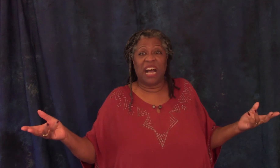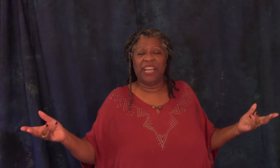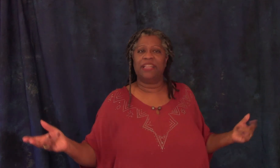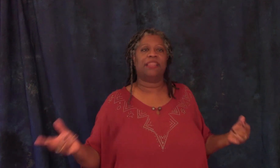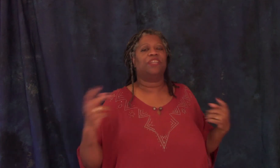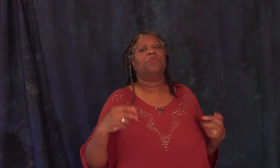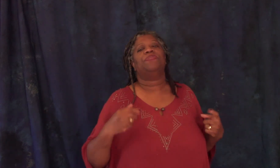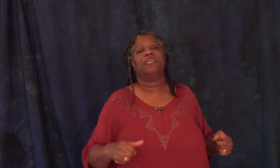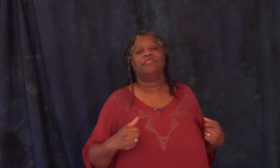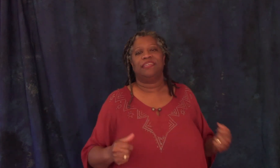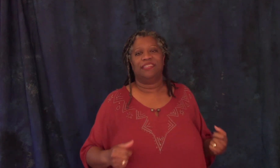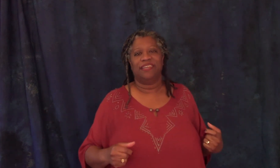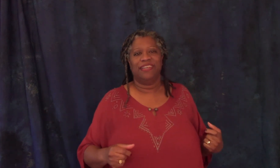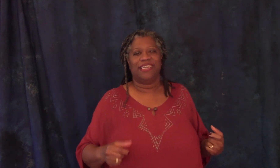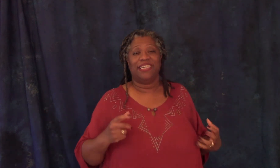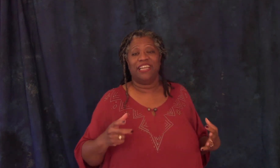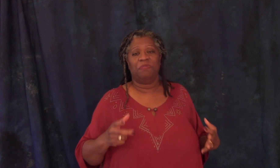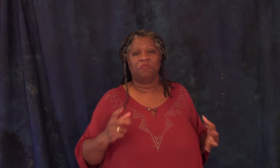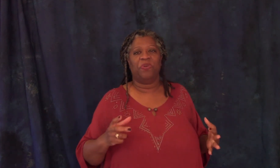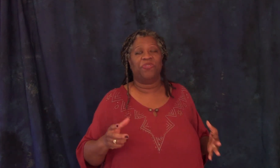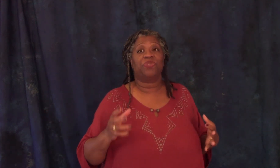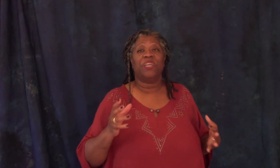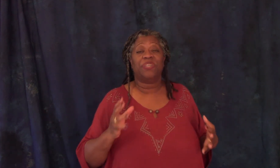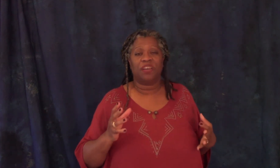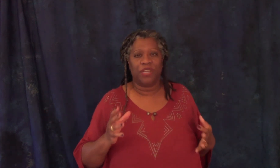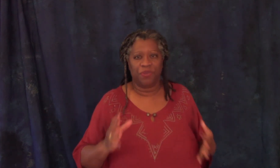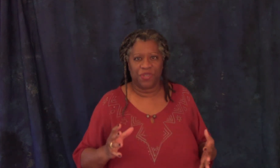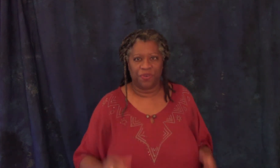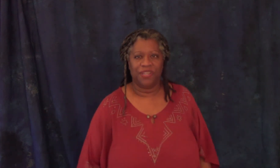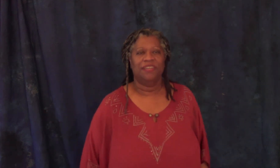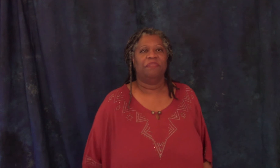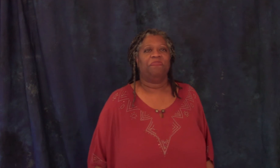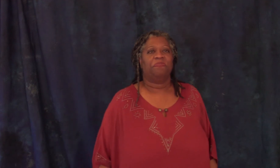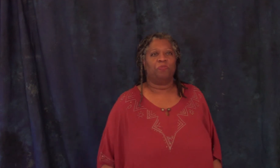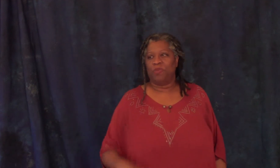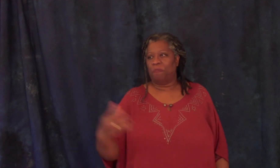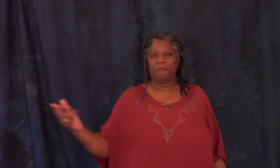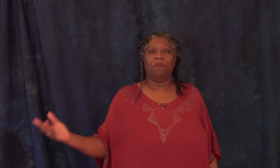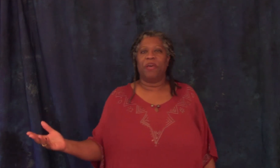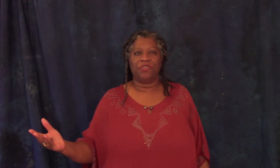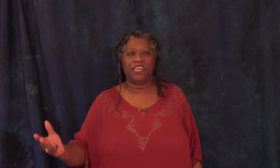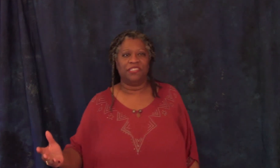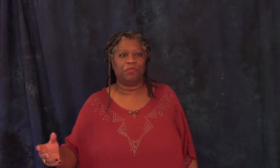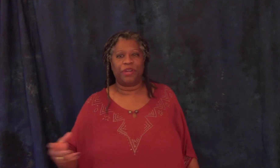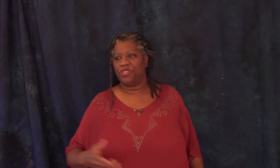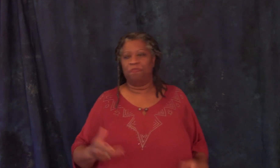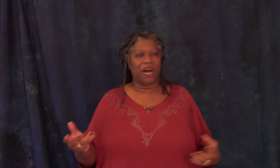and they thought you know if the king sees that his kingdom isn't beautiful there's really no telling what he will do you know maybe he'll beggar the kingdom trying to buy